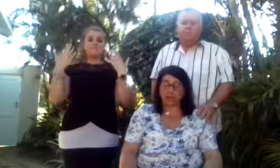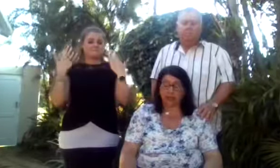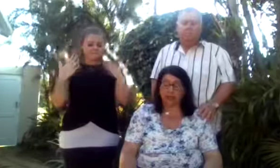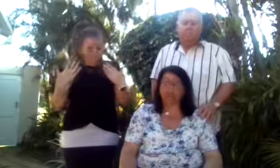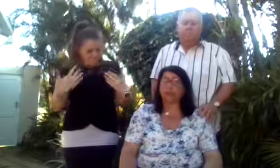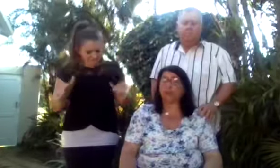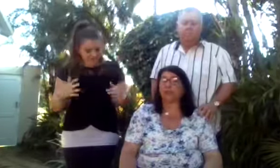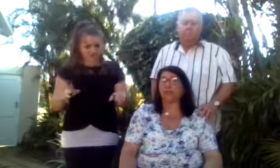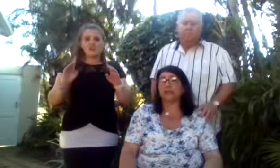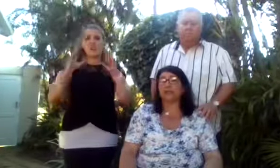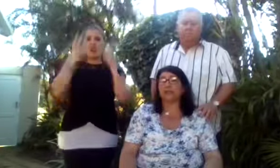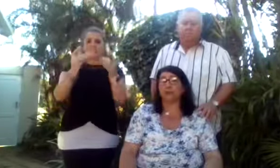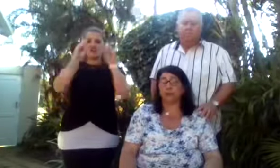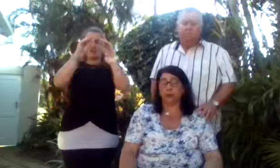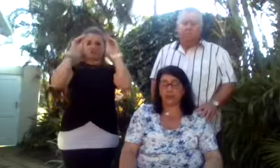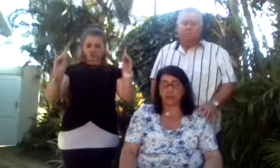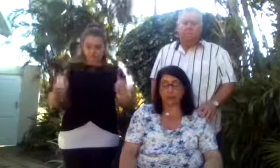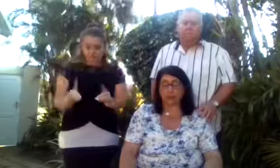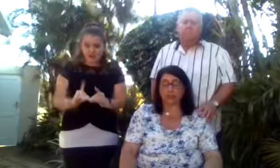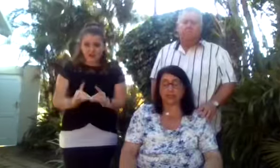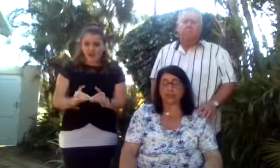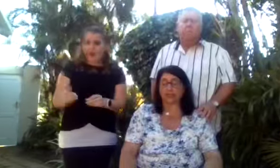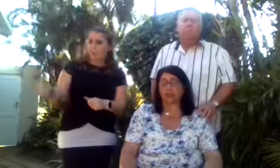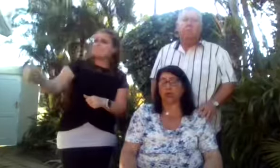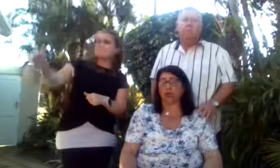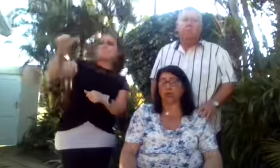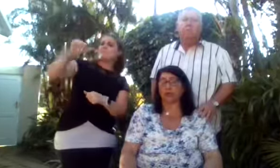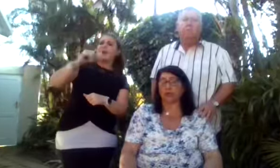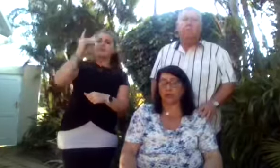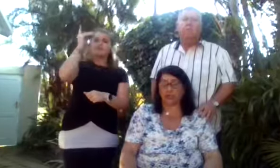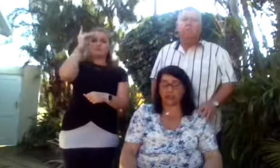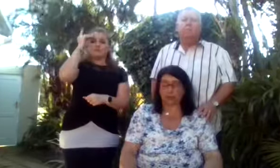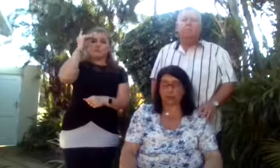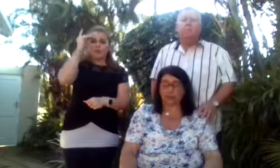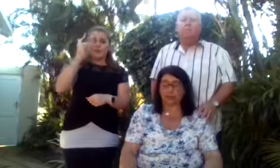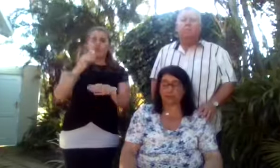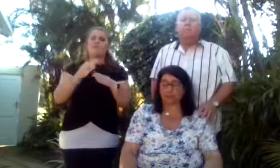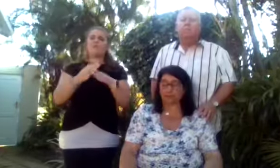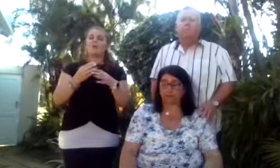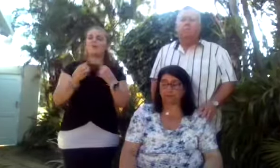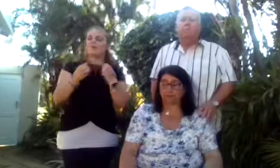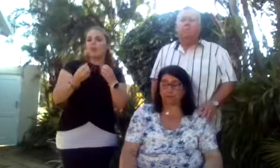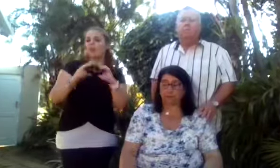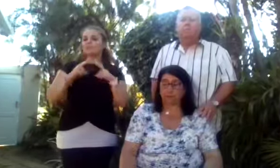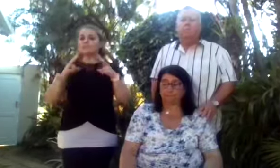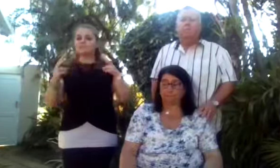and came home to work in several beauty salons and spas over the next three years.